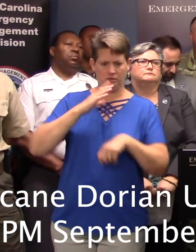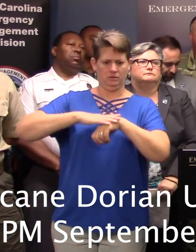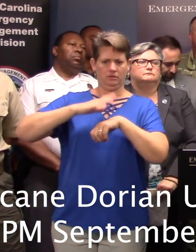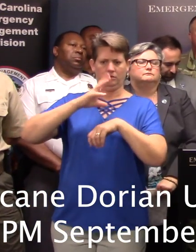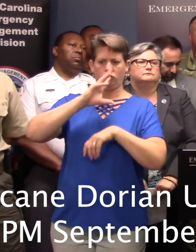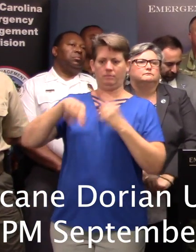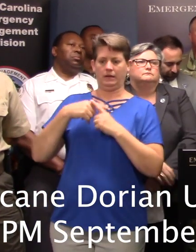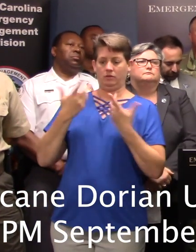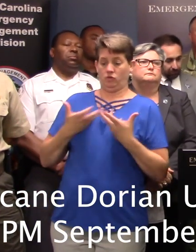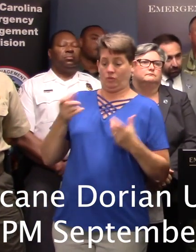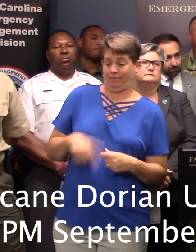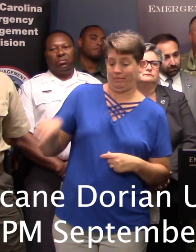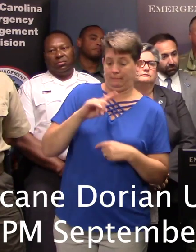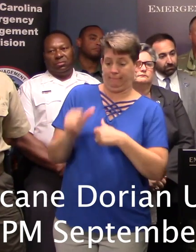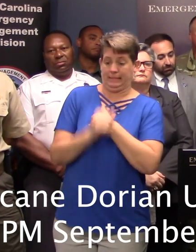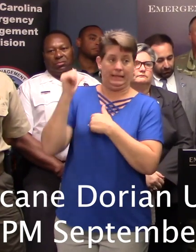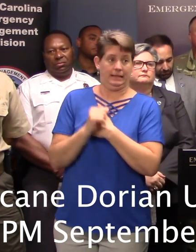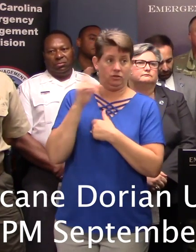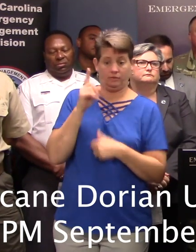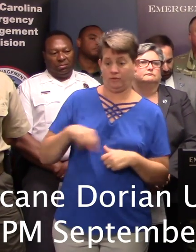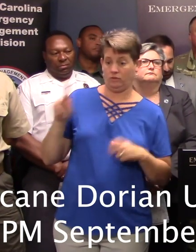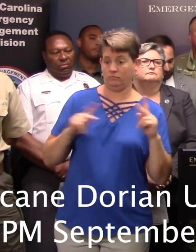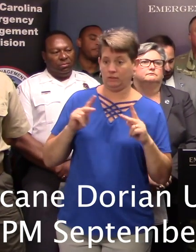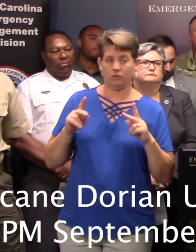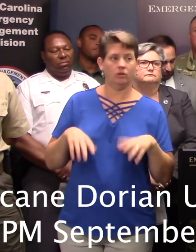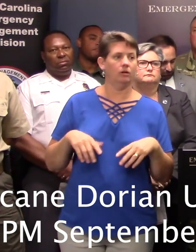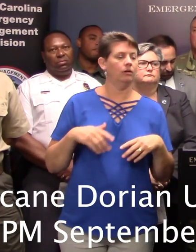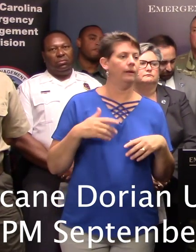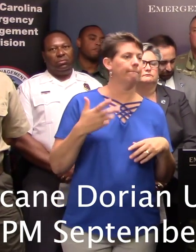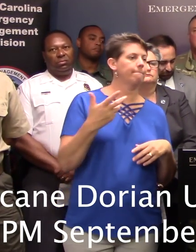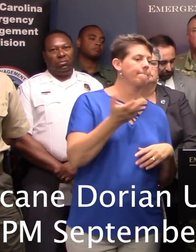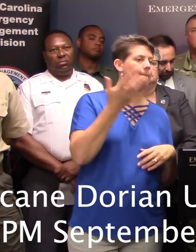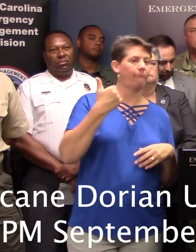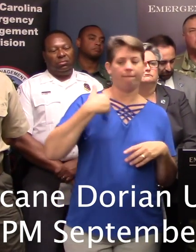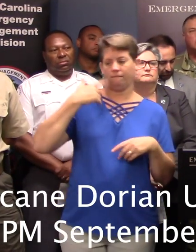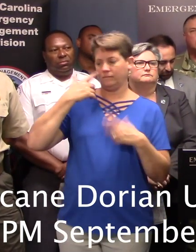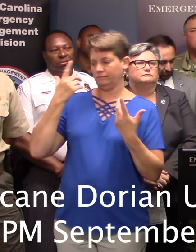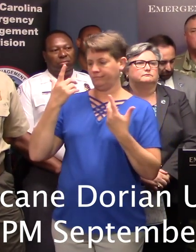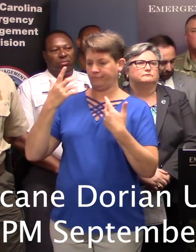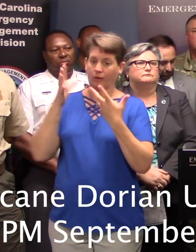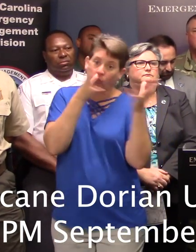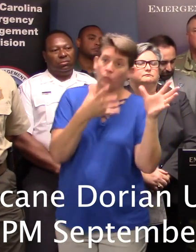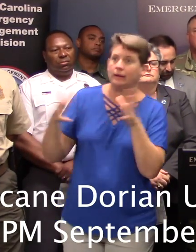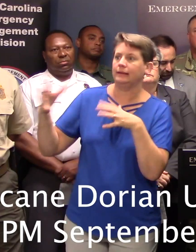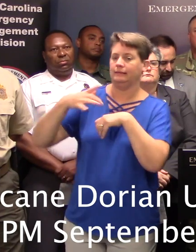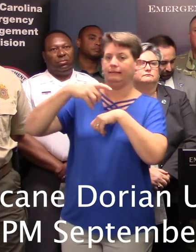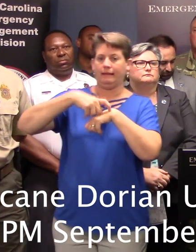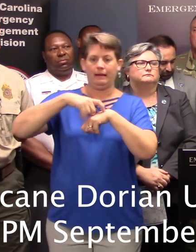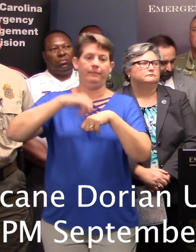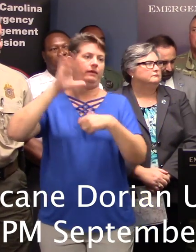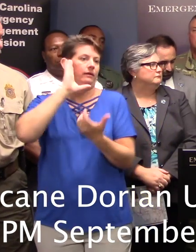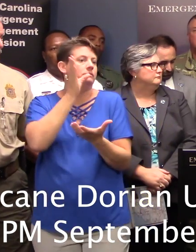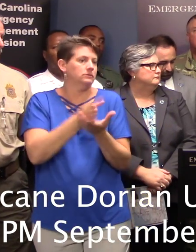people not wanting to put them in danger if they stay. Is there, like, a cutoff in terms of, like, wind speed where they typically would